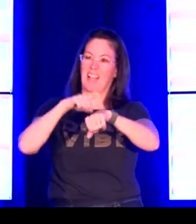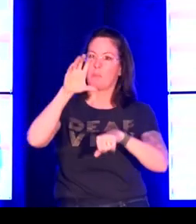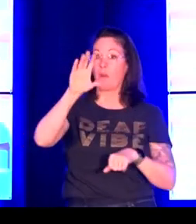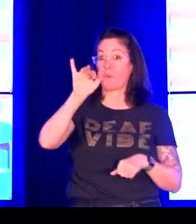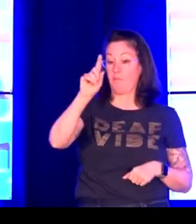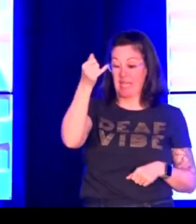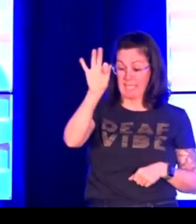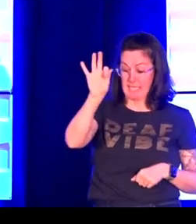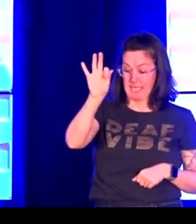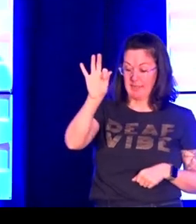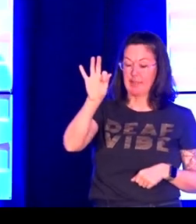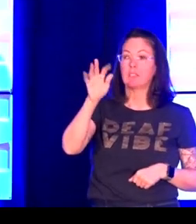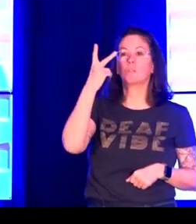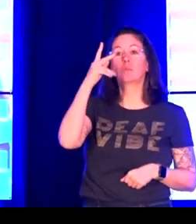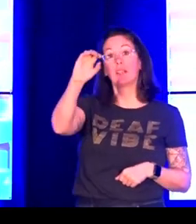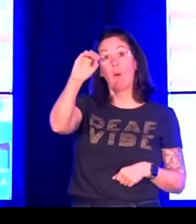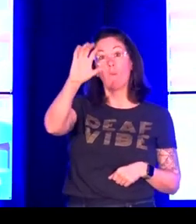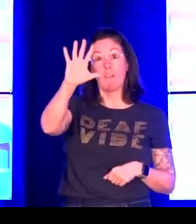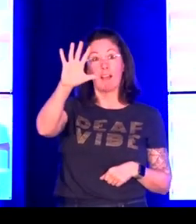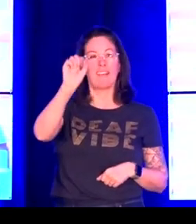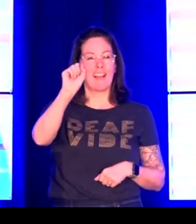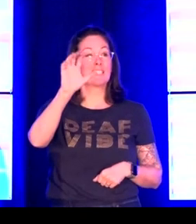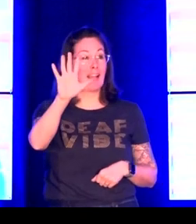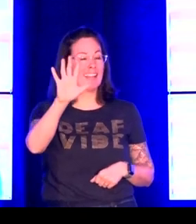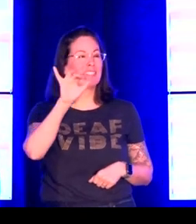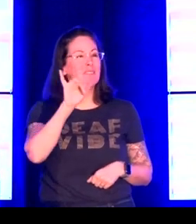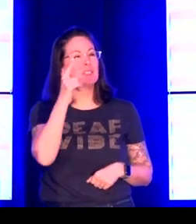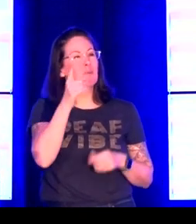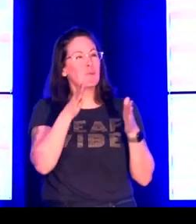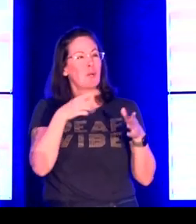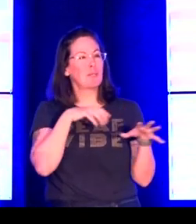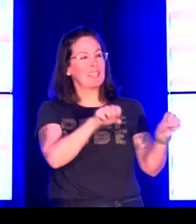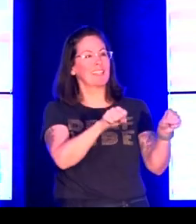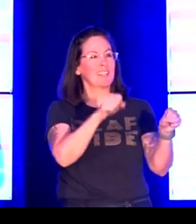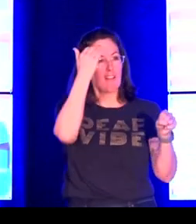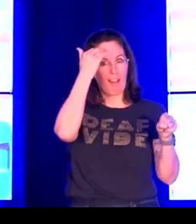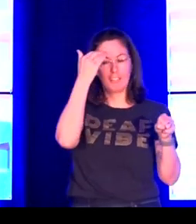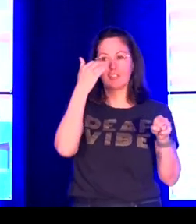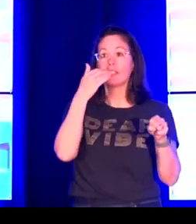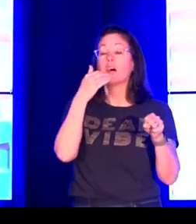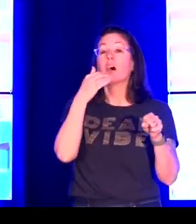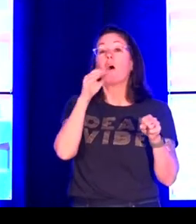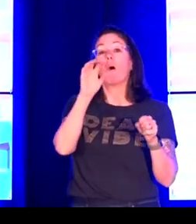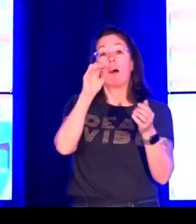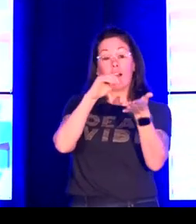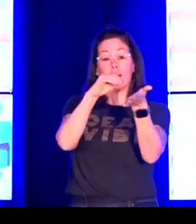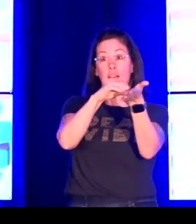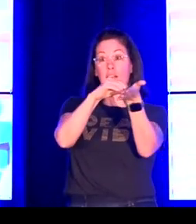O5S5 is a project that documents the experiences of the ASL communities in the time of COVID-19.